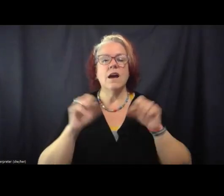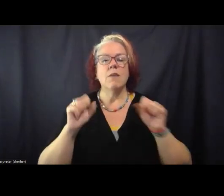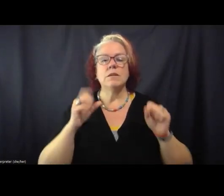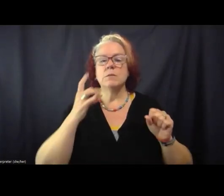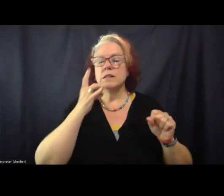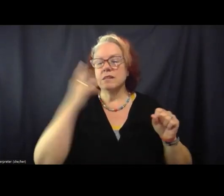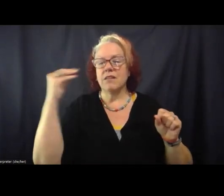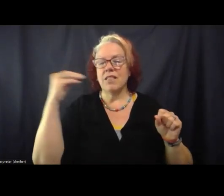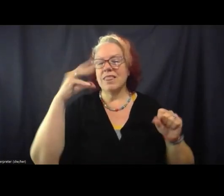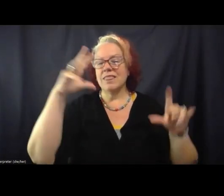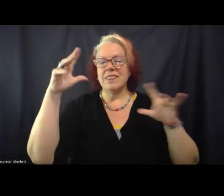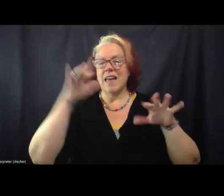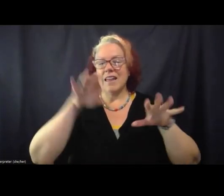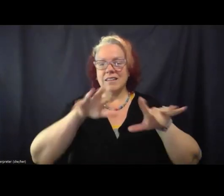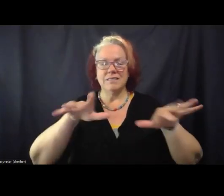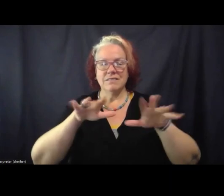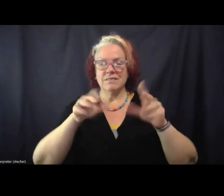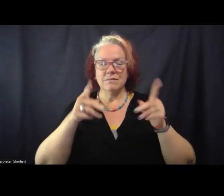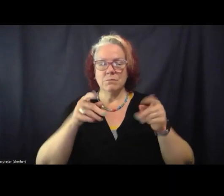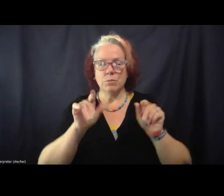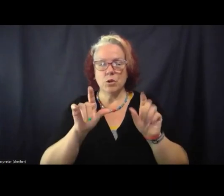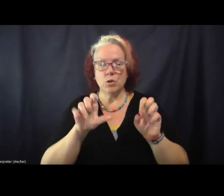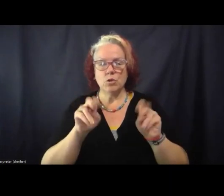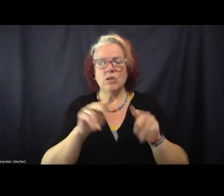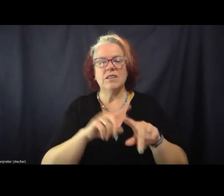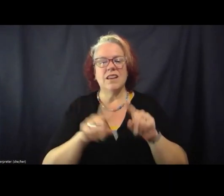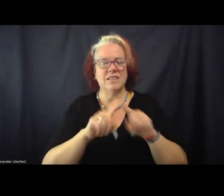and various like public health concerns.